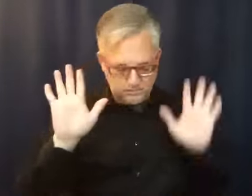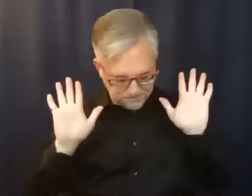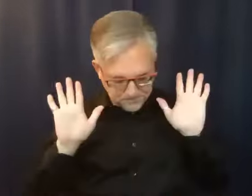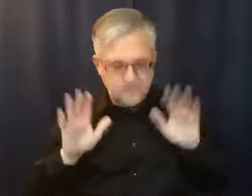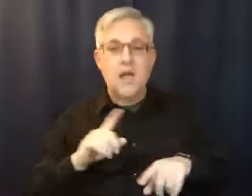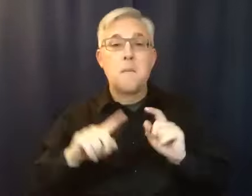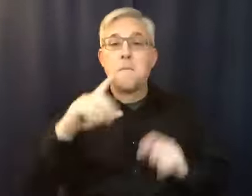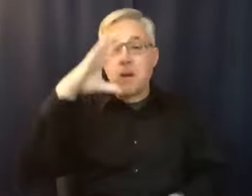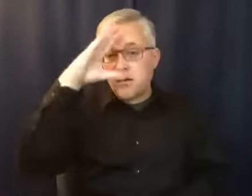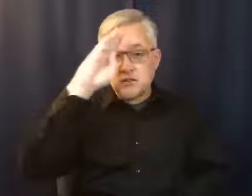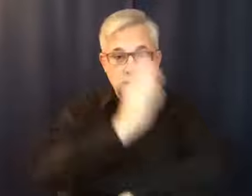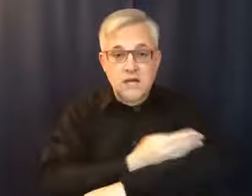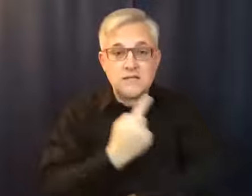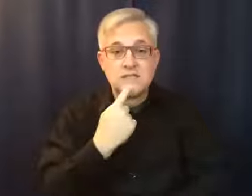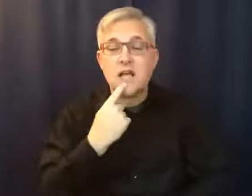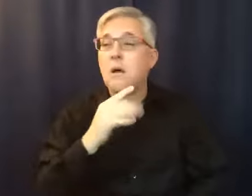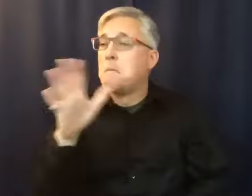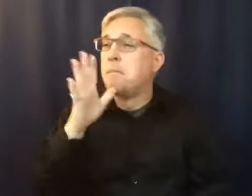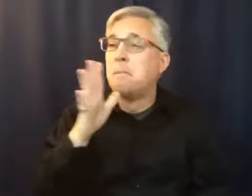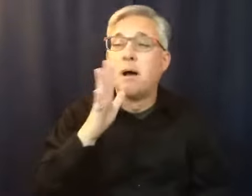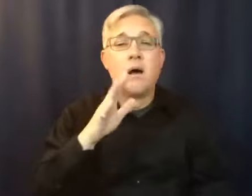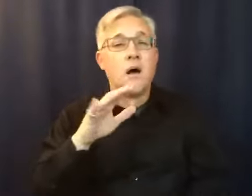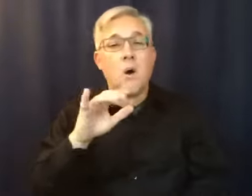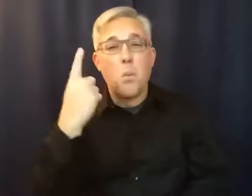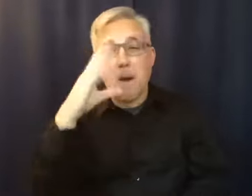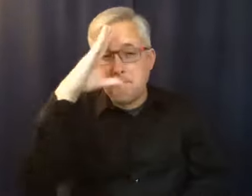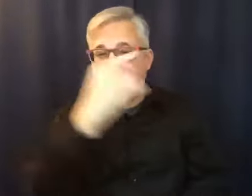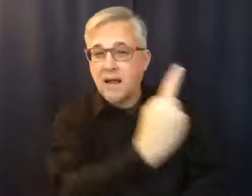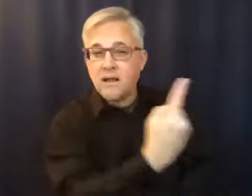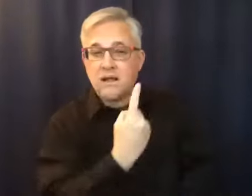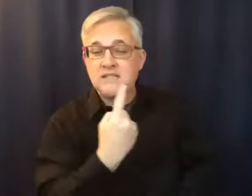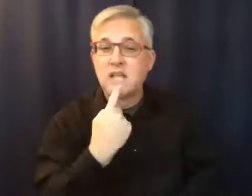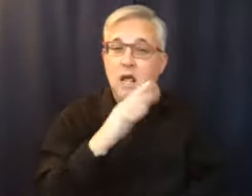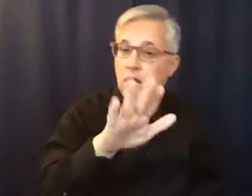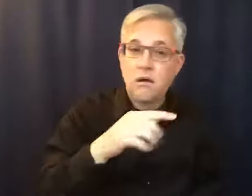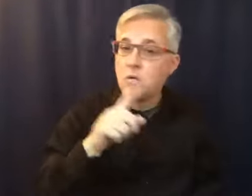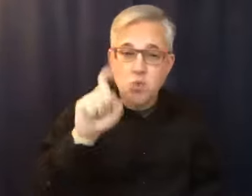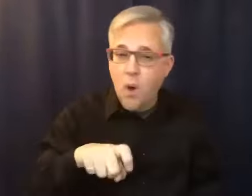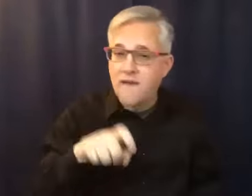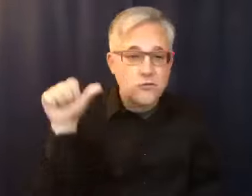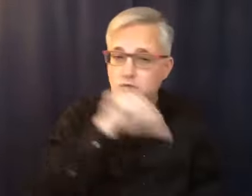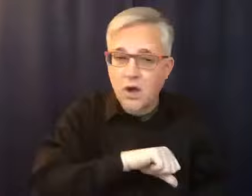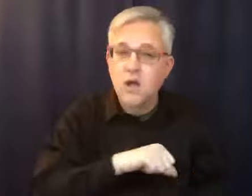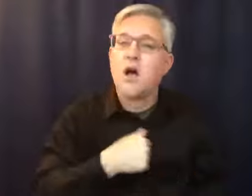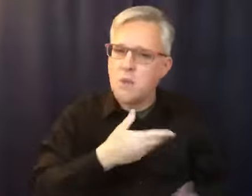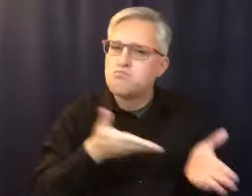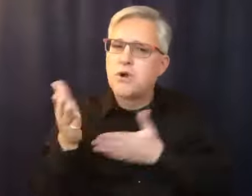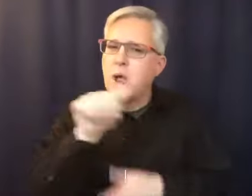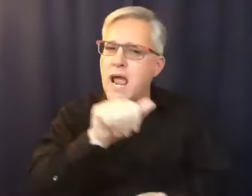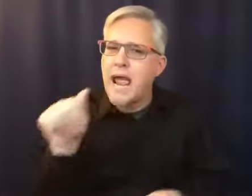man in this bar said, You don't have to be drunk, son. I can take you to an AA meeting. This man took my son